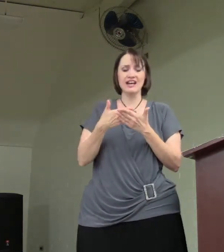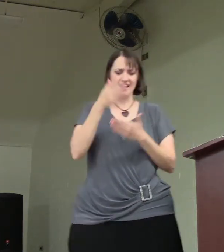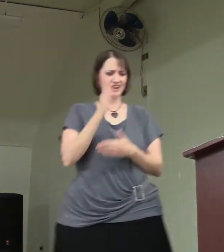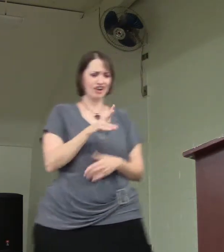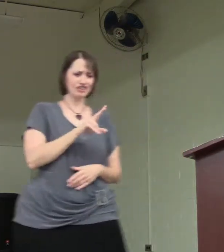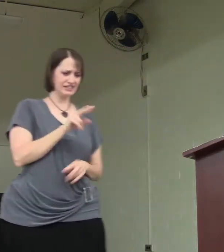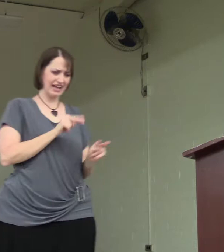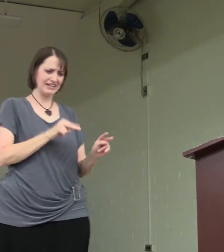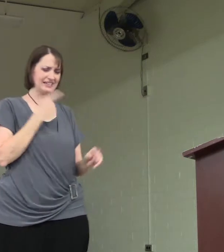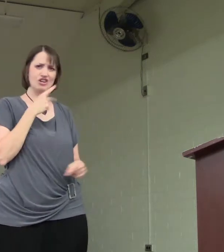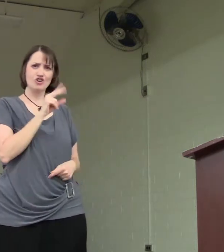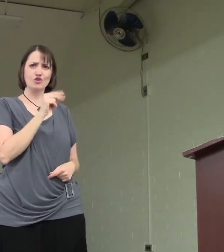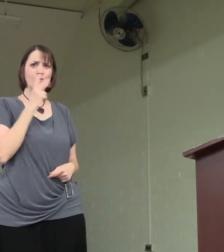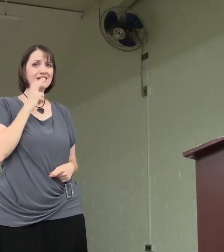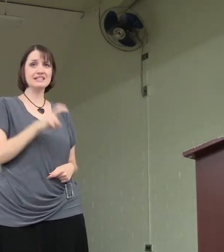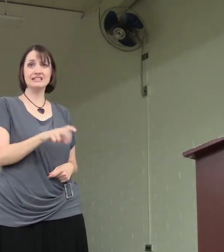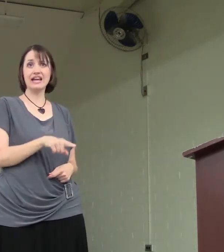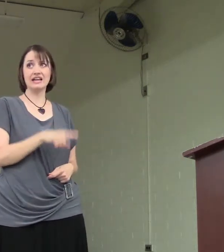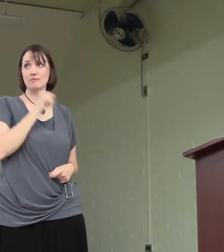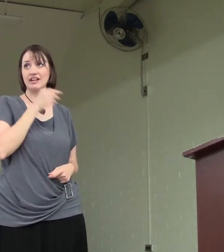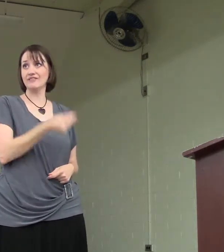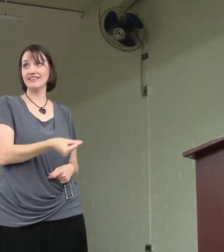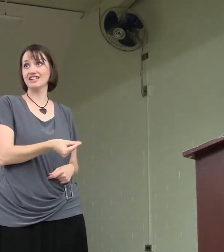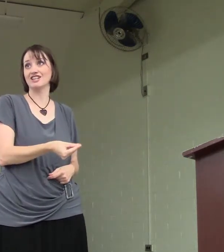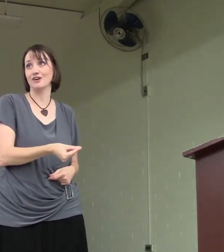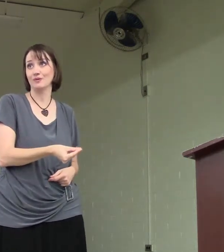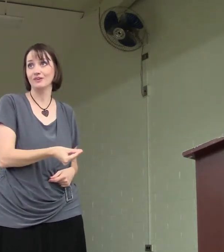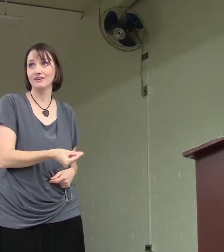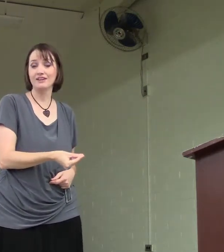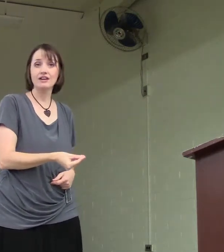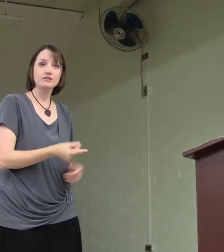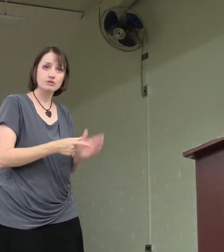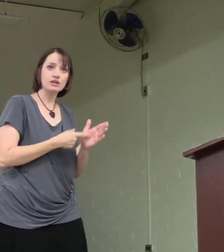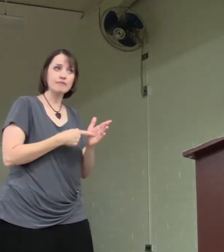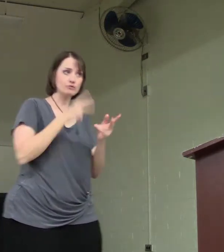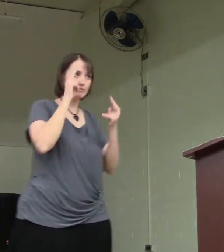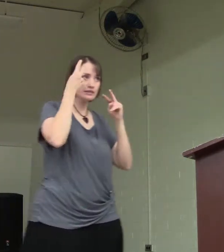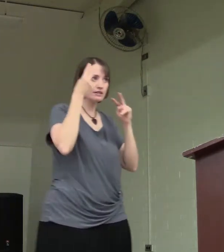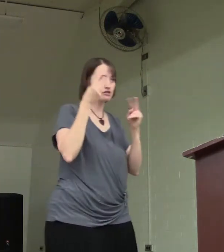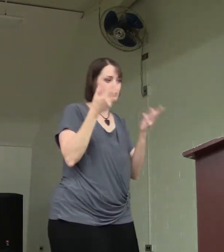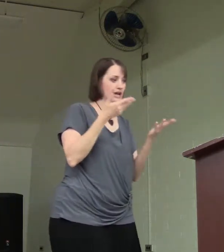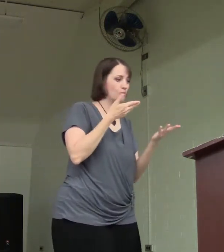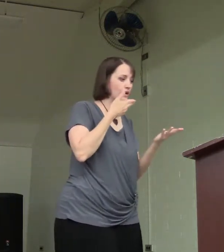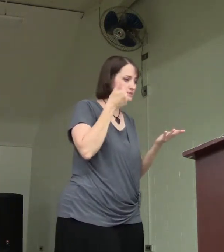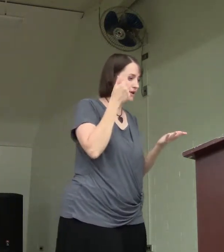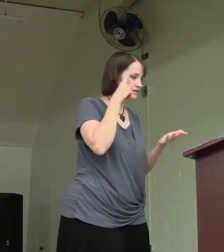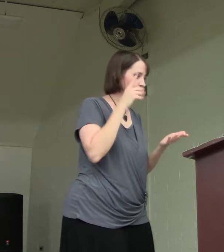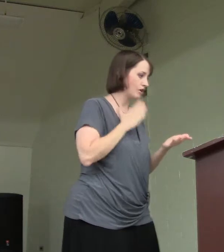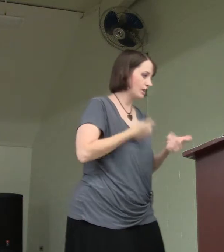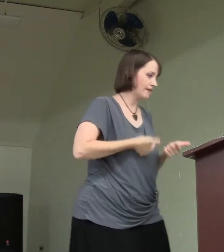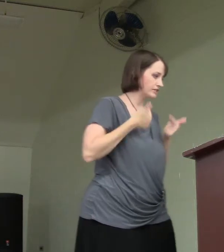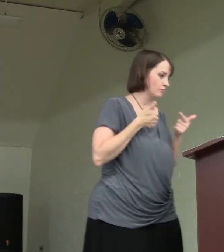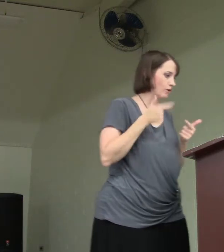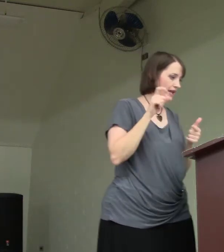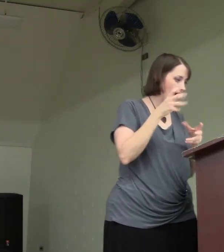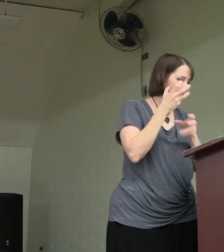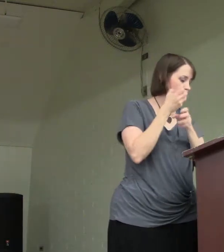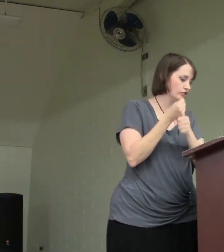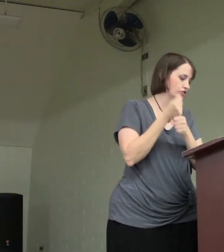And God looks at it and he says, no, that's a snake. I'm not giving that to you. So sometimes we misunderstand what is best for our lives as well. But we have to learn to